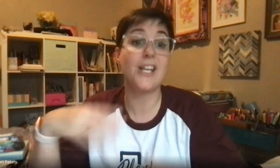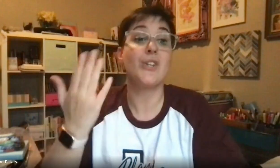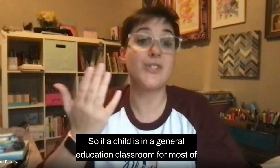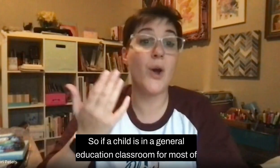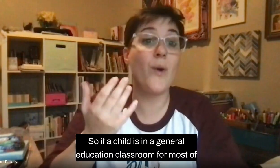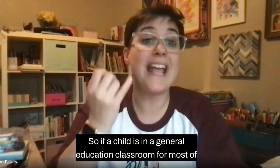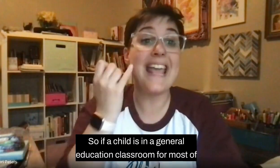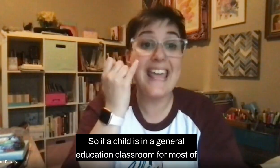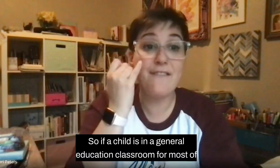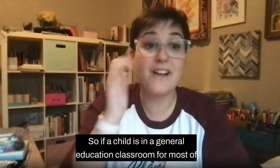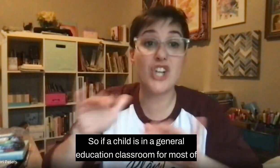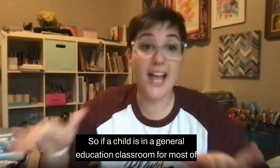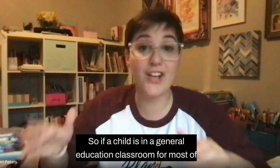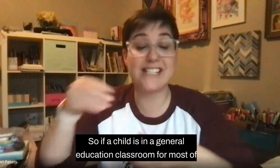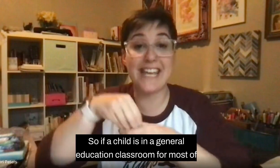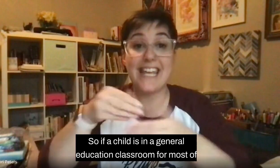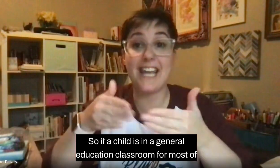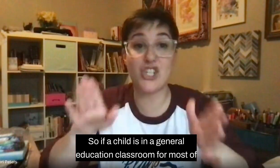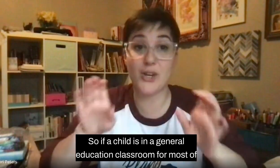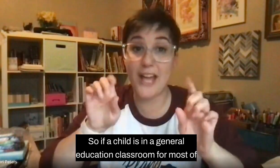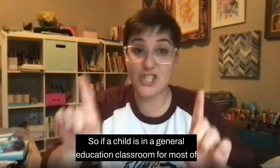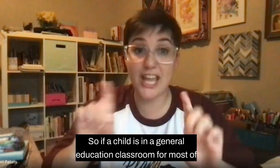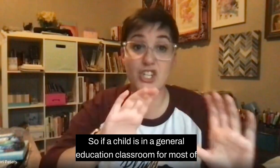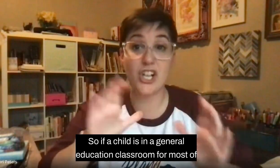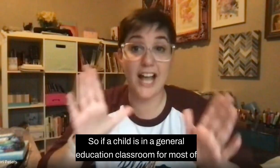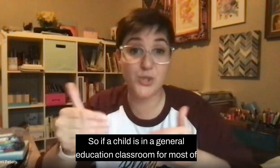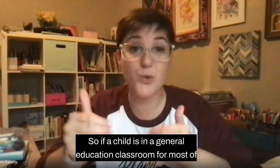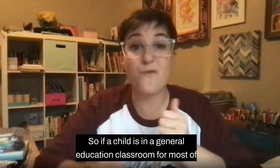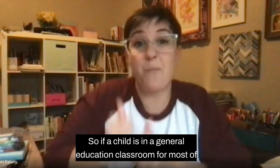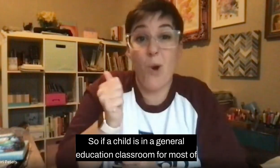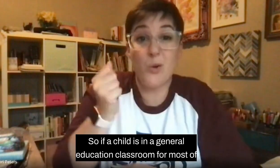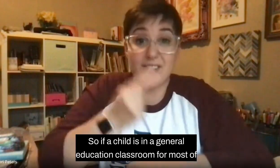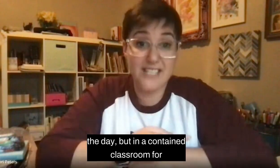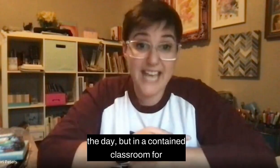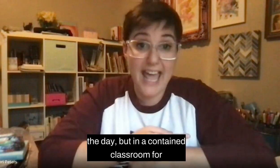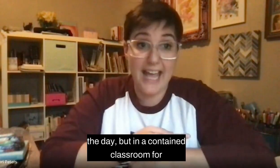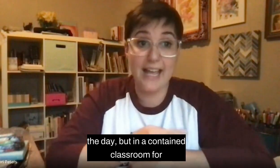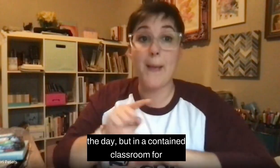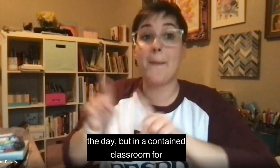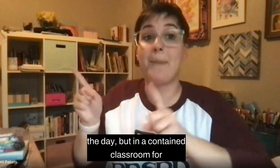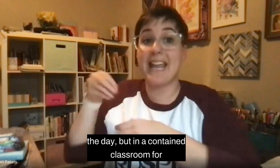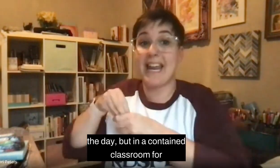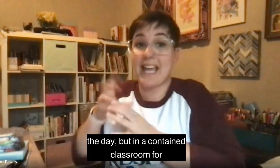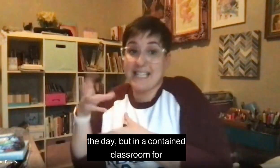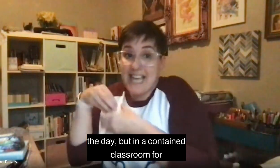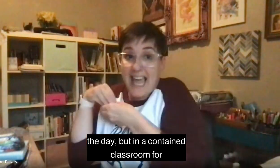So if a child is in a general education classroom for most of the day, but in a contained